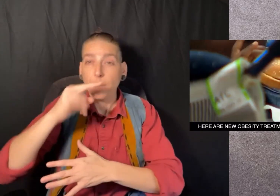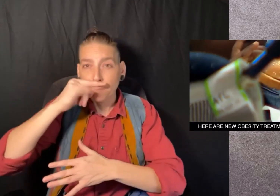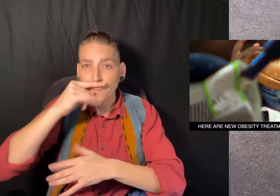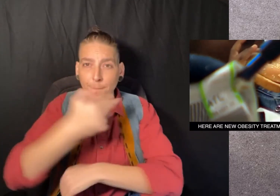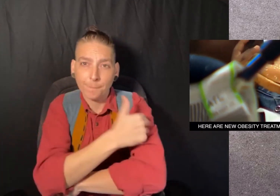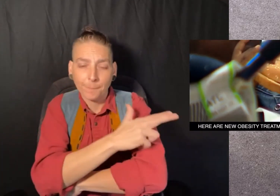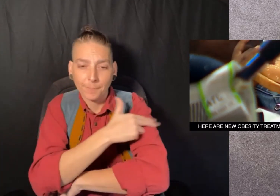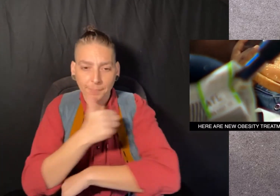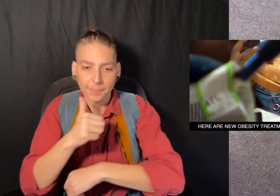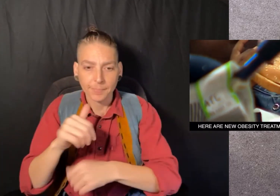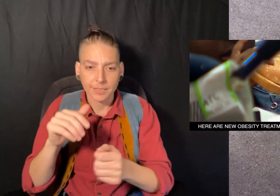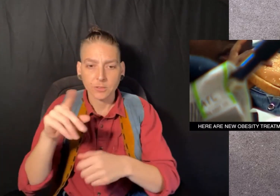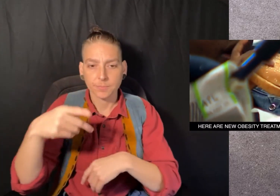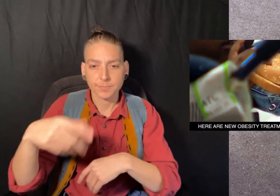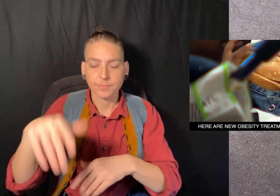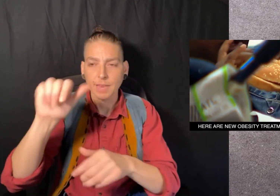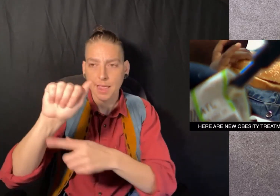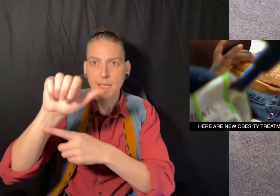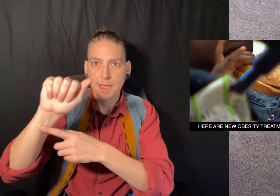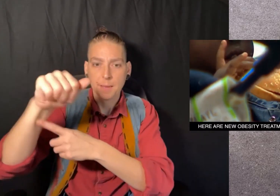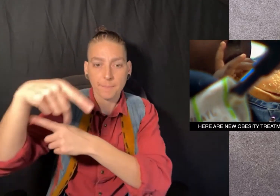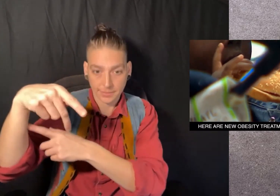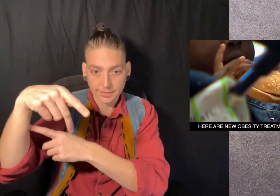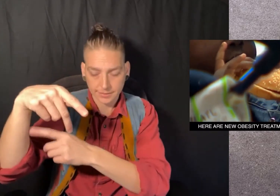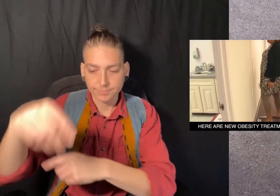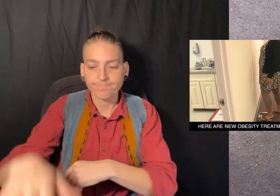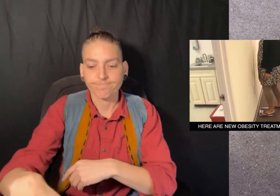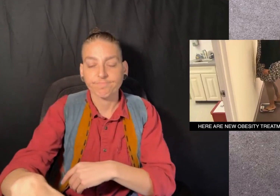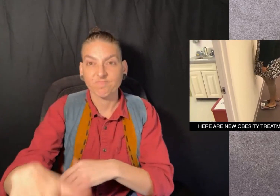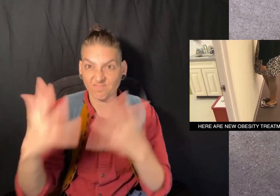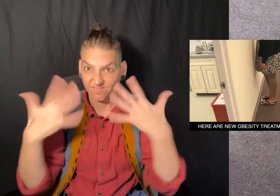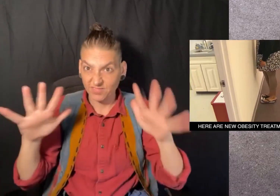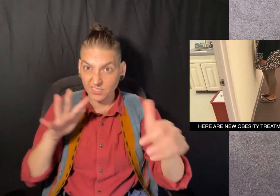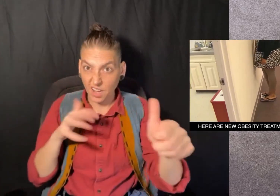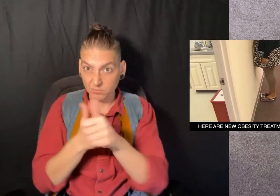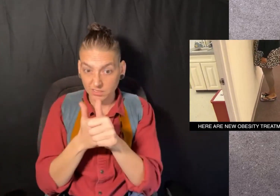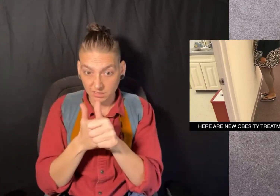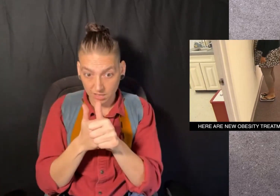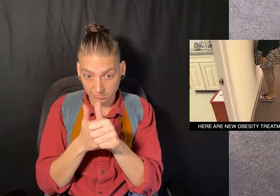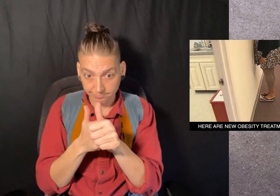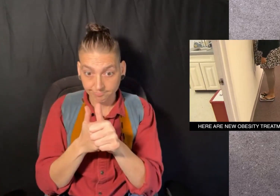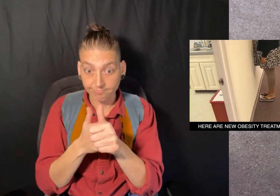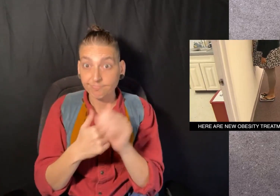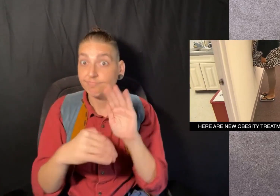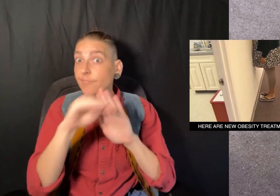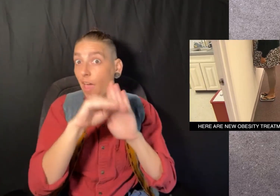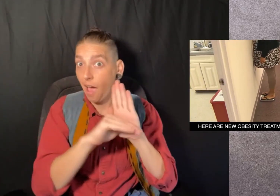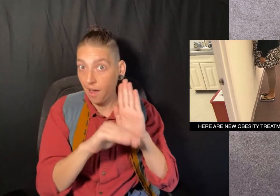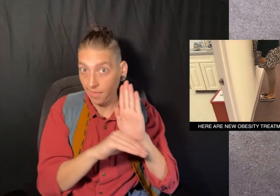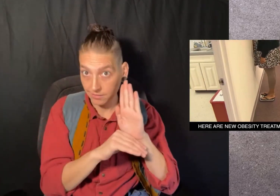the American Academy of Pediatrics has updated its guidelines on childhood obesity.